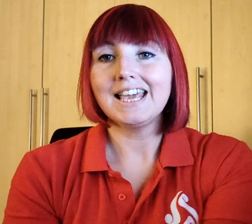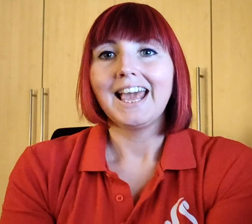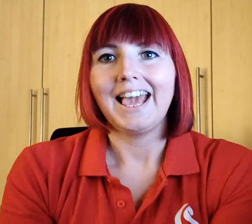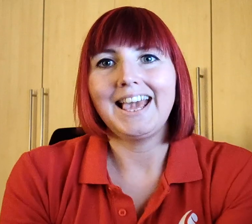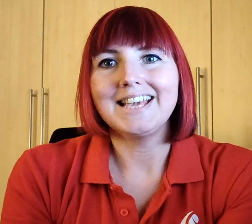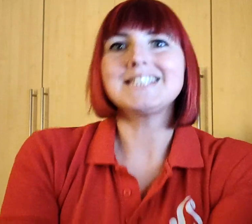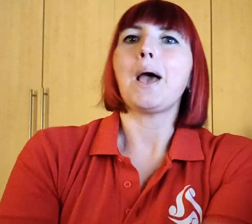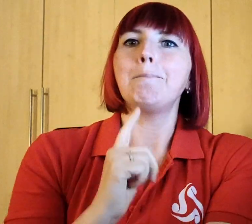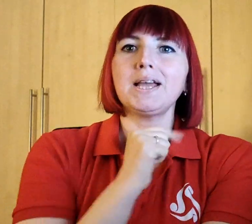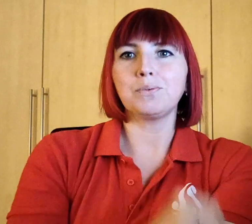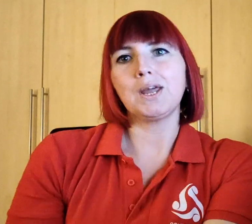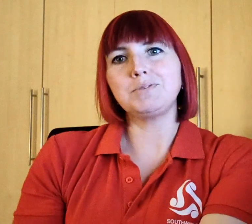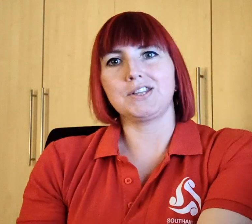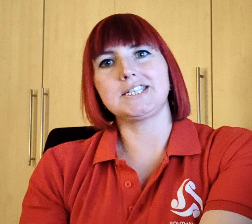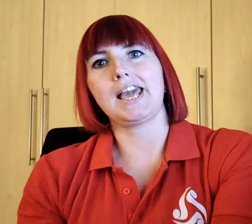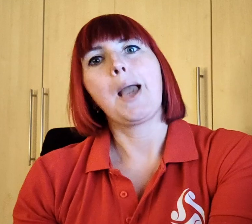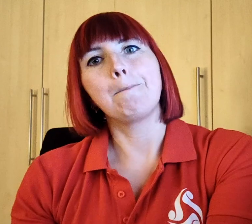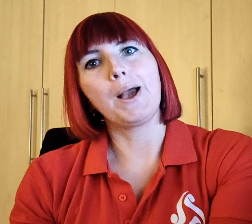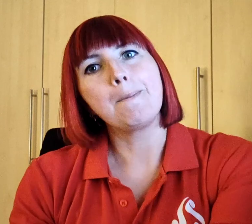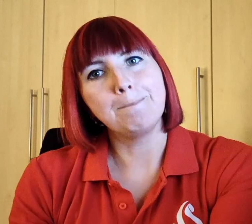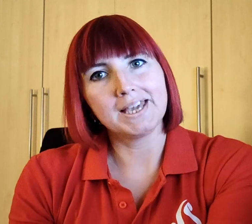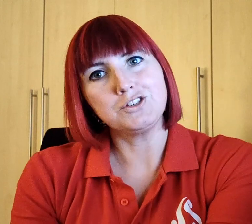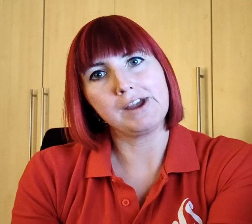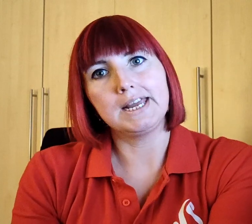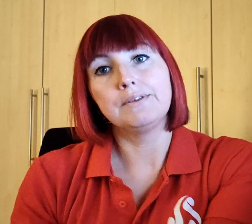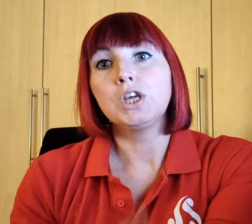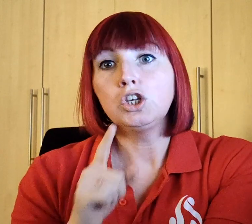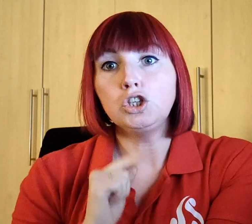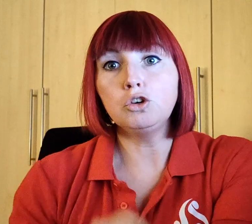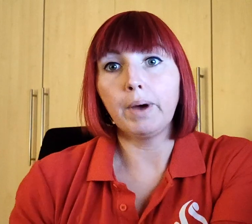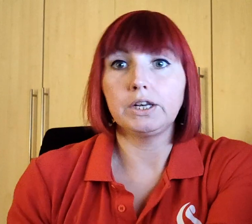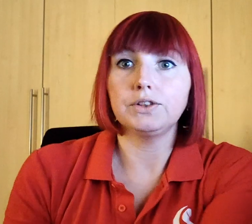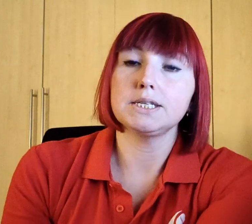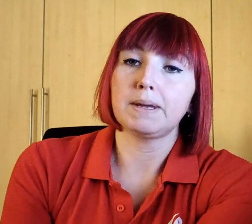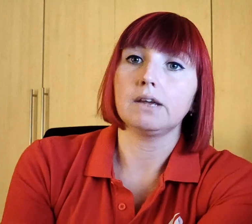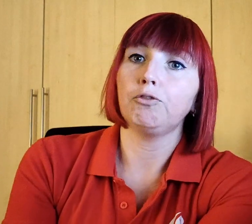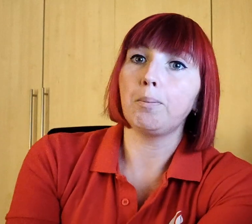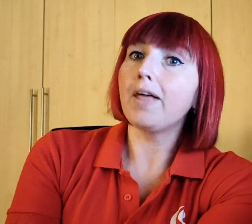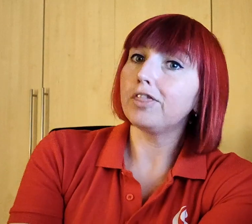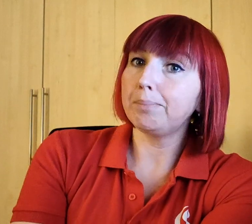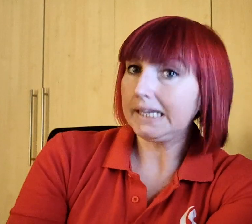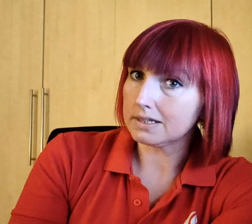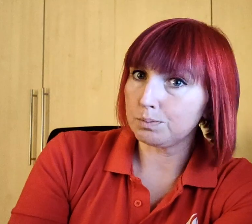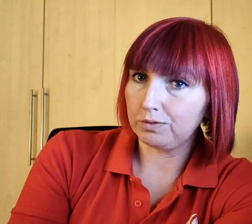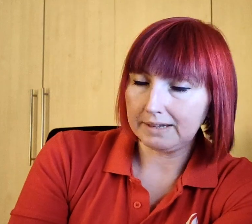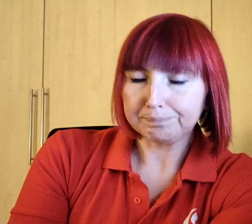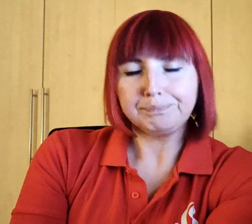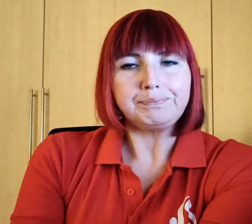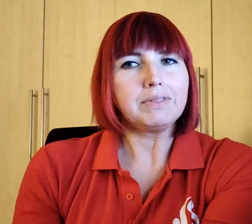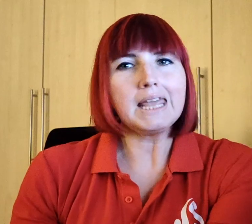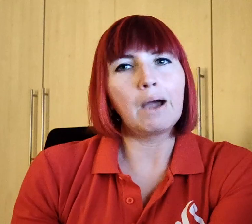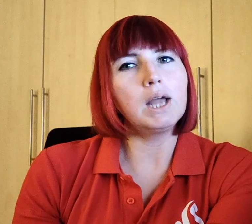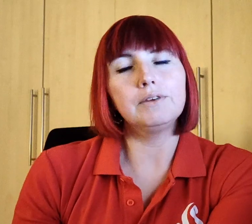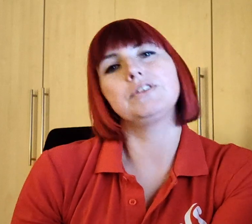today is Better When I'm Dancing by Meghan Trainor. You might know this better from the Peanuts movie.